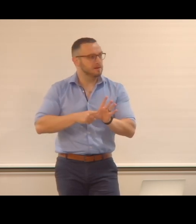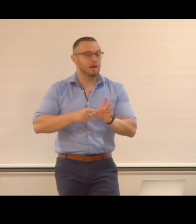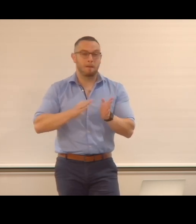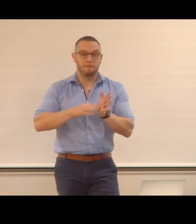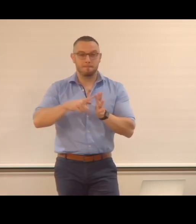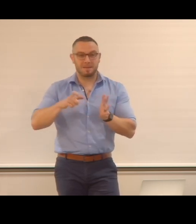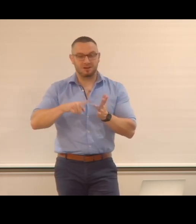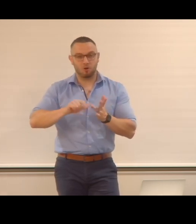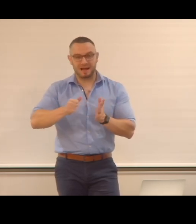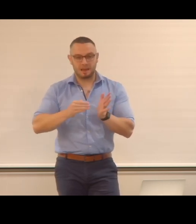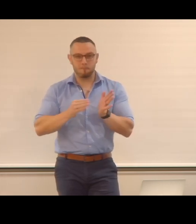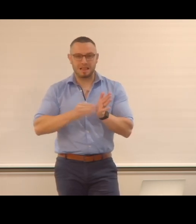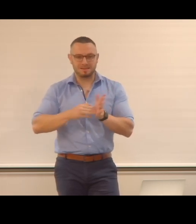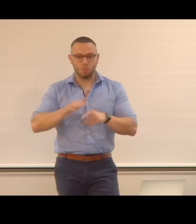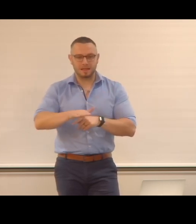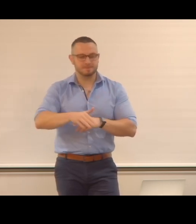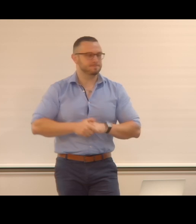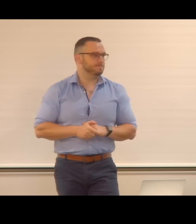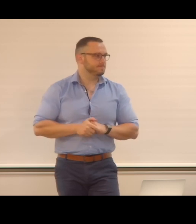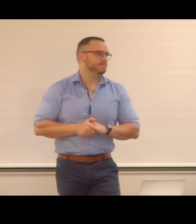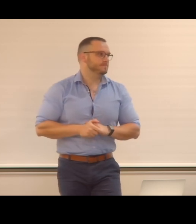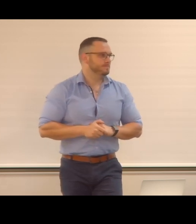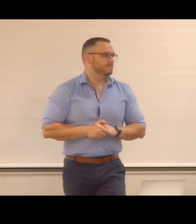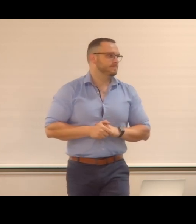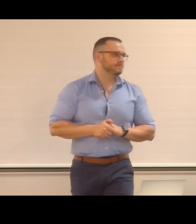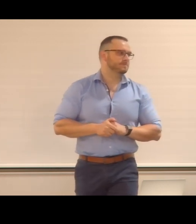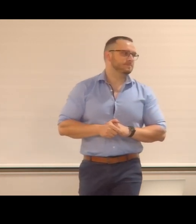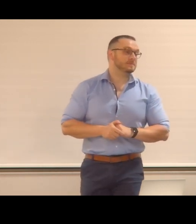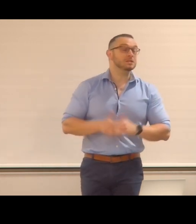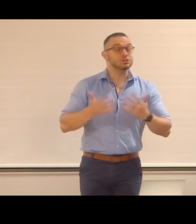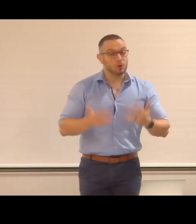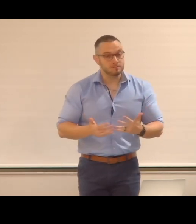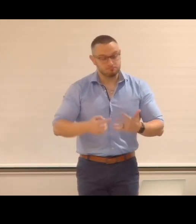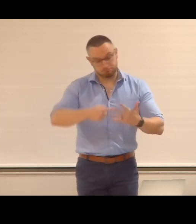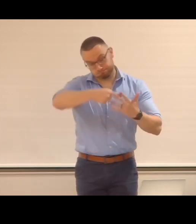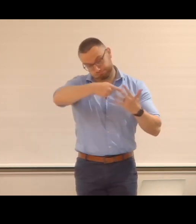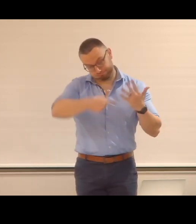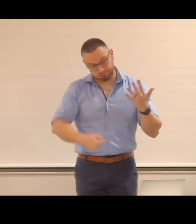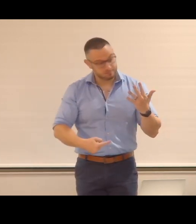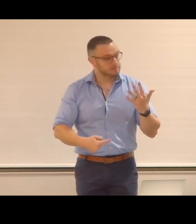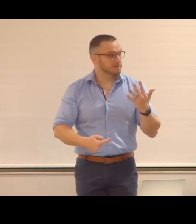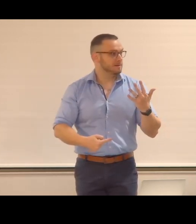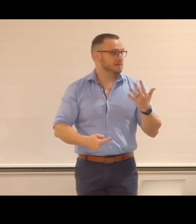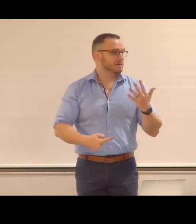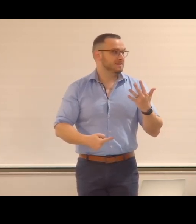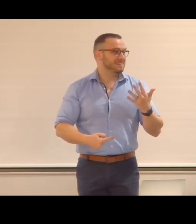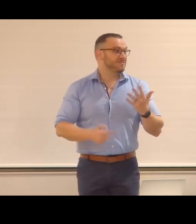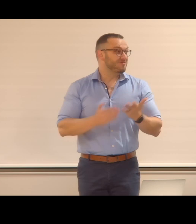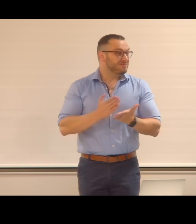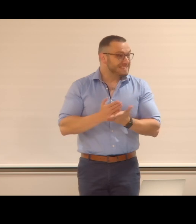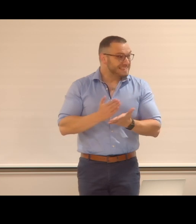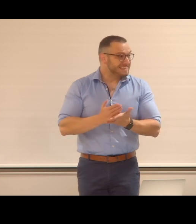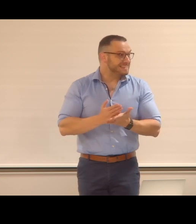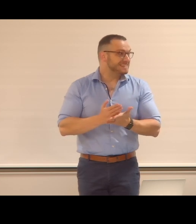and millimeter waves. So that is not really